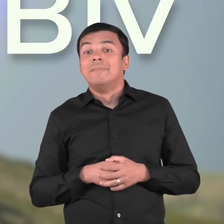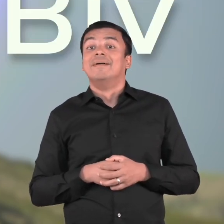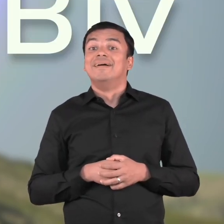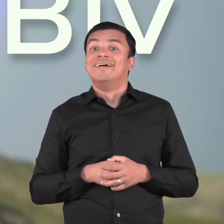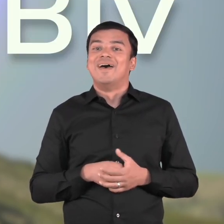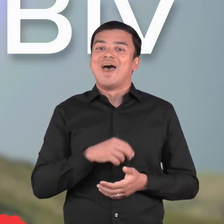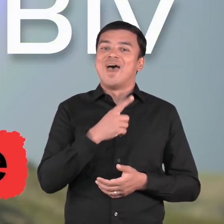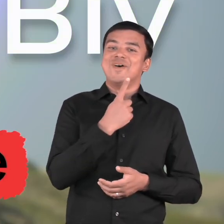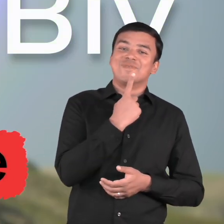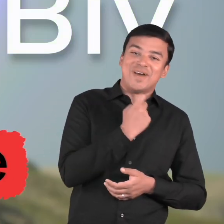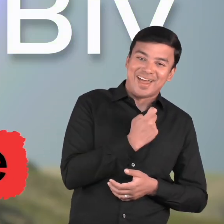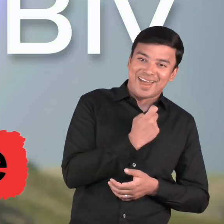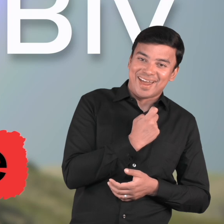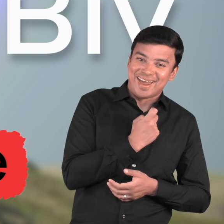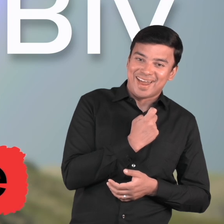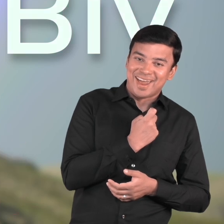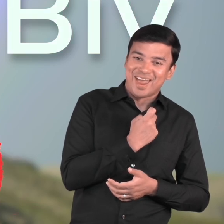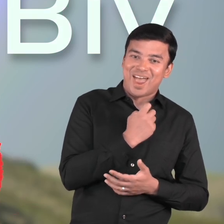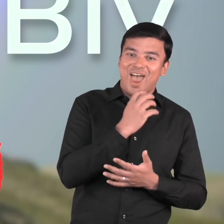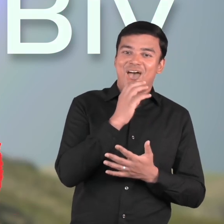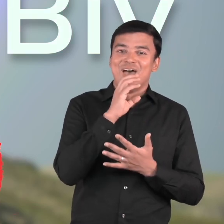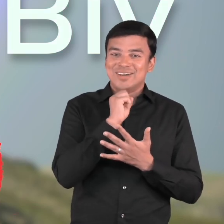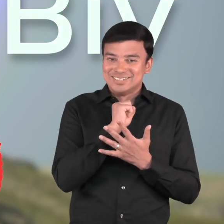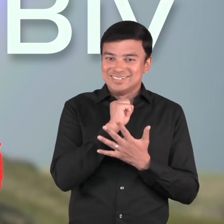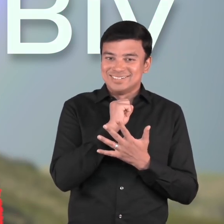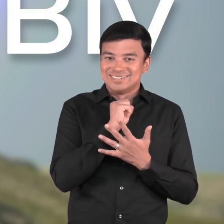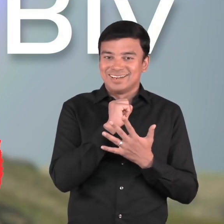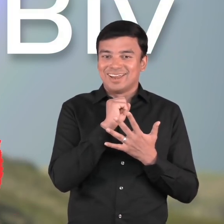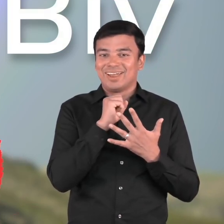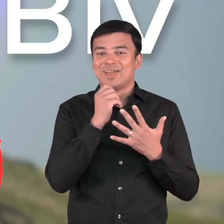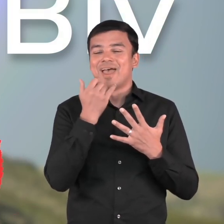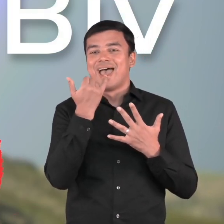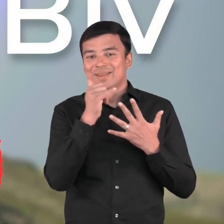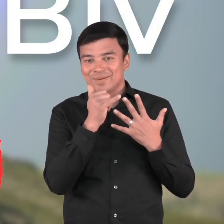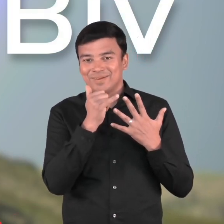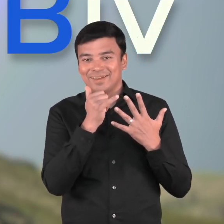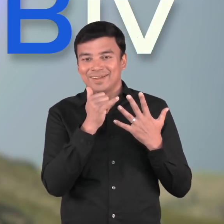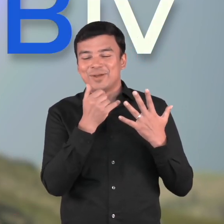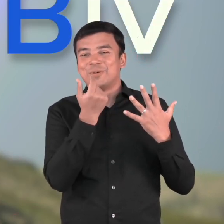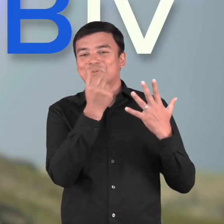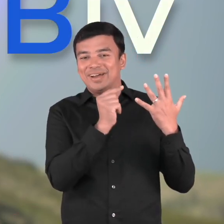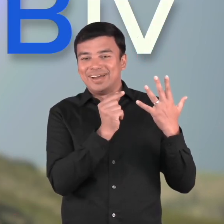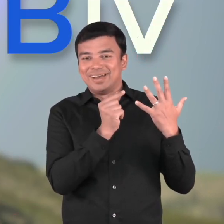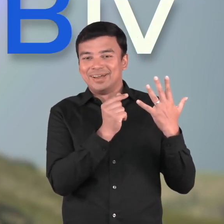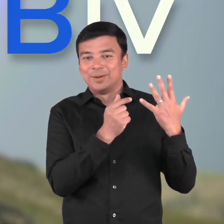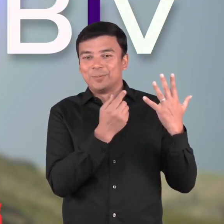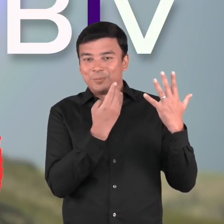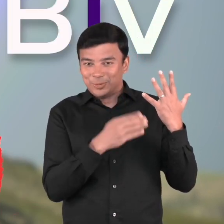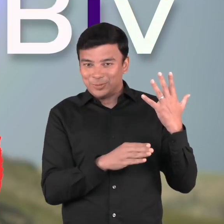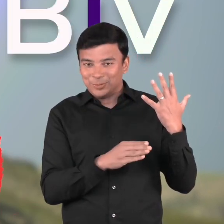Orange Yellow Green Blue Indigo